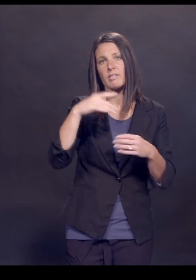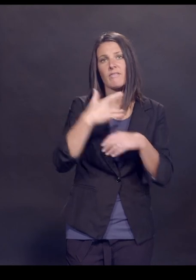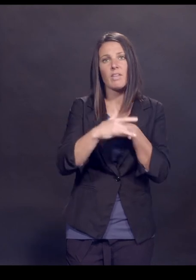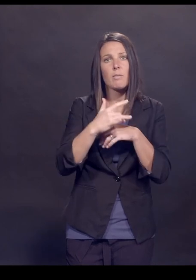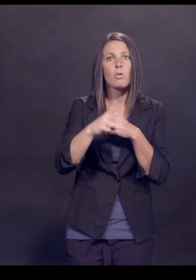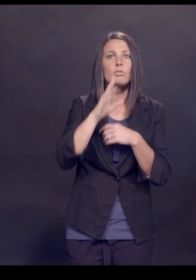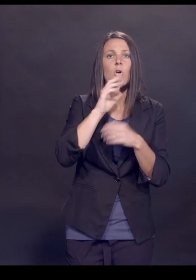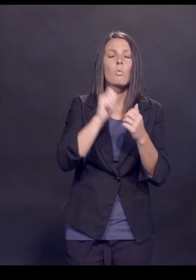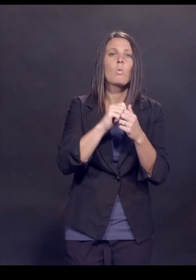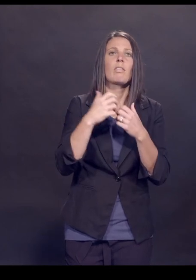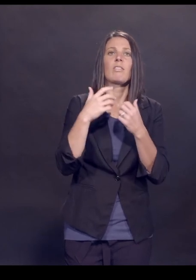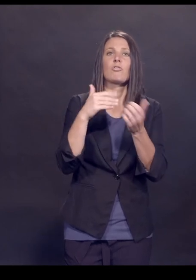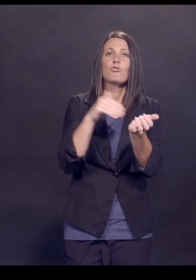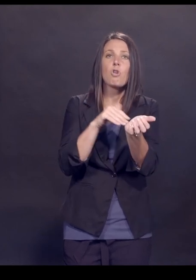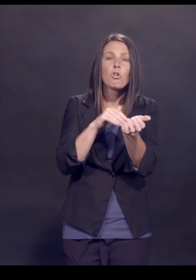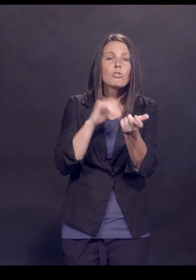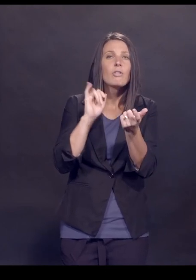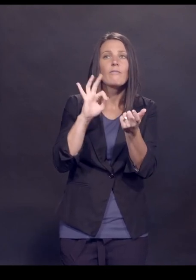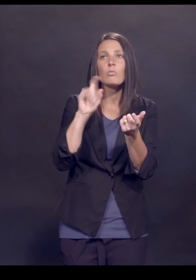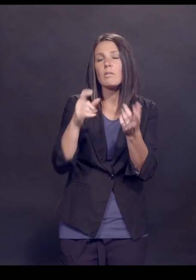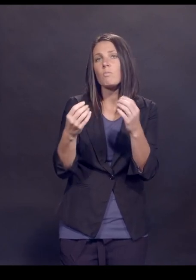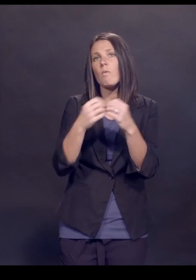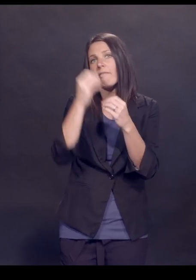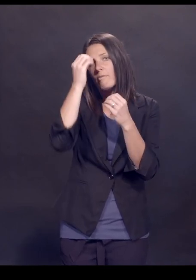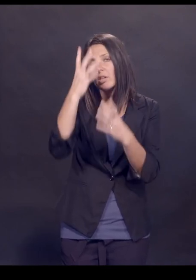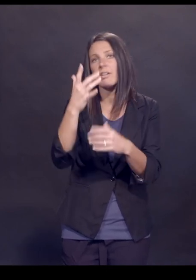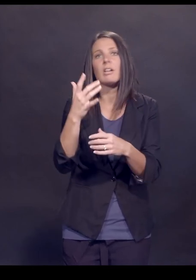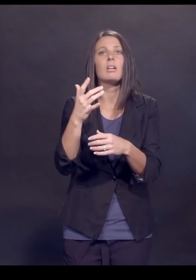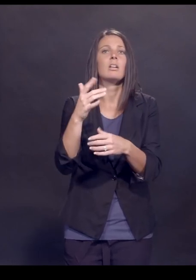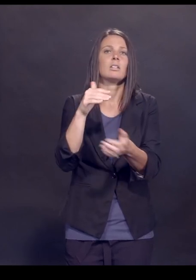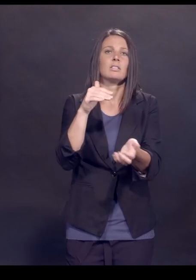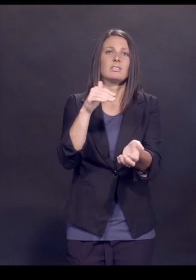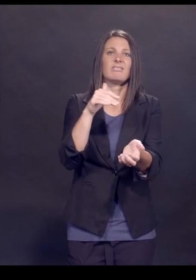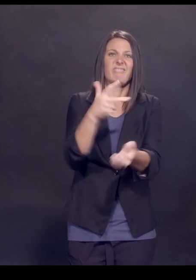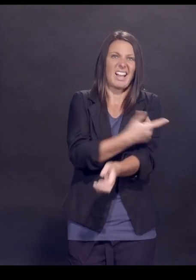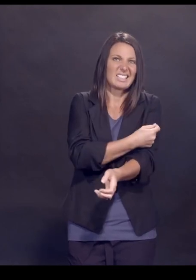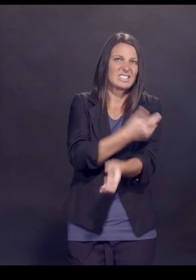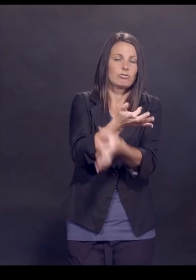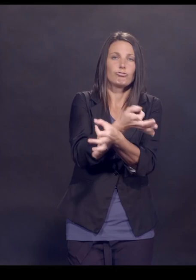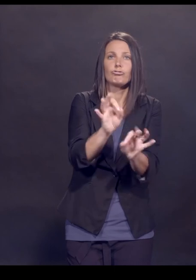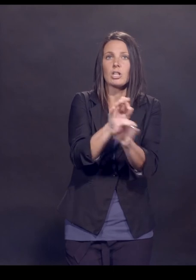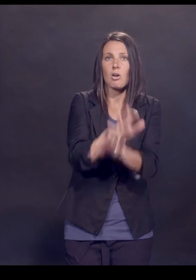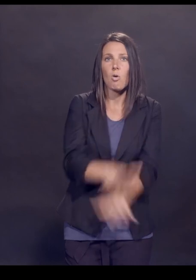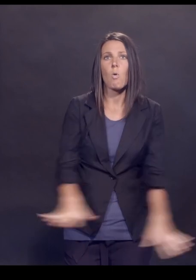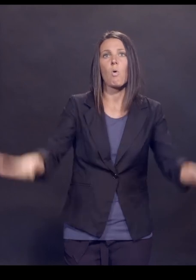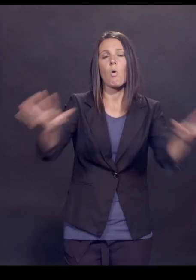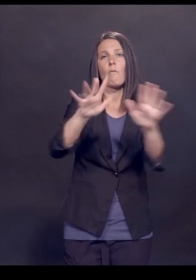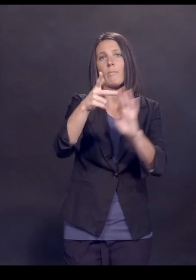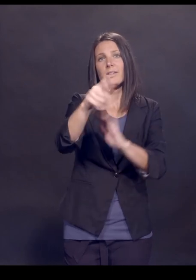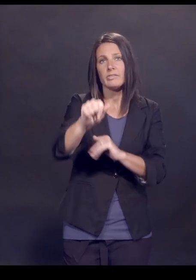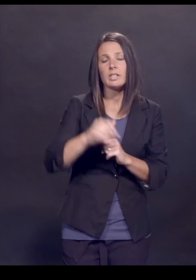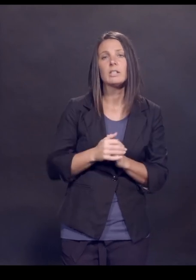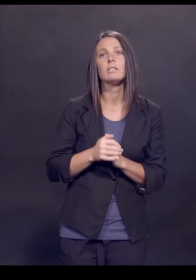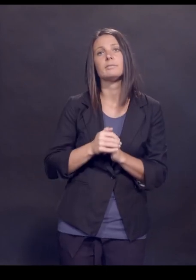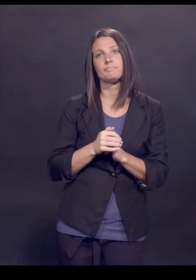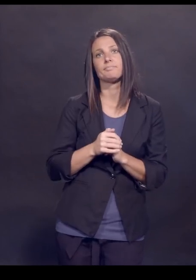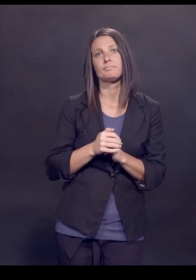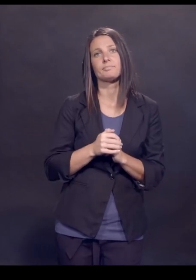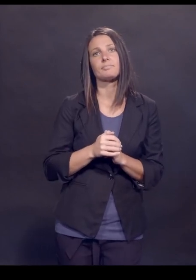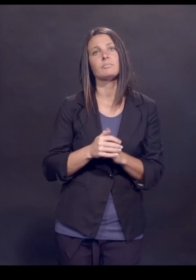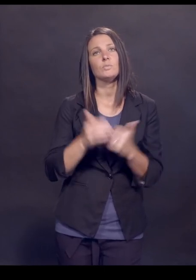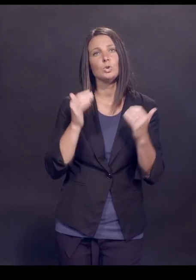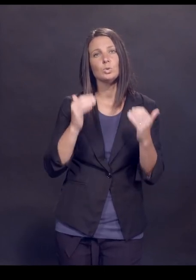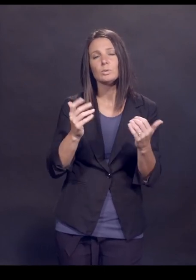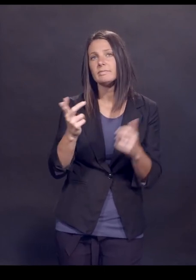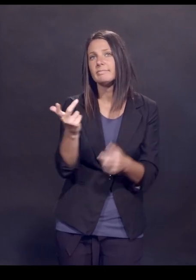provider if you need additional information. And vaccines are freely available all over the Commonwealth. So get